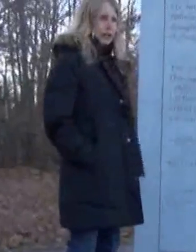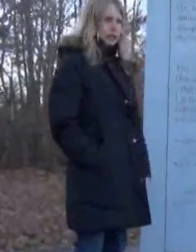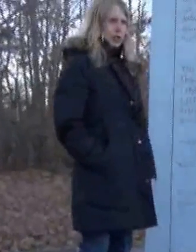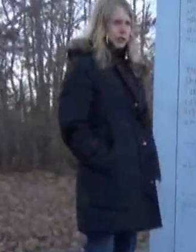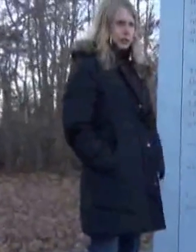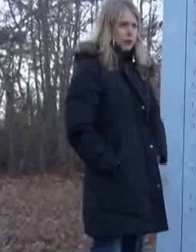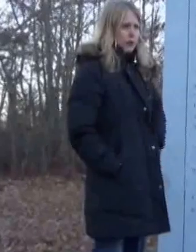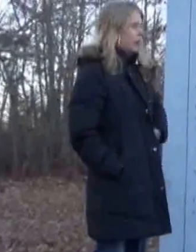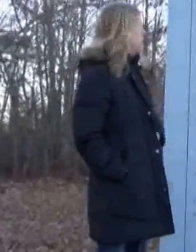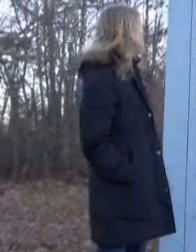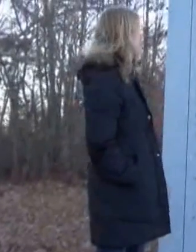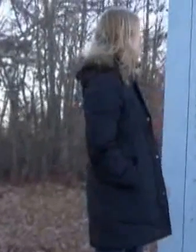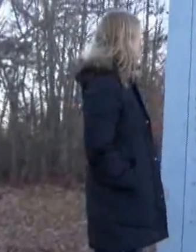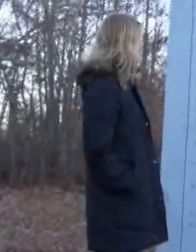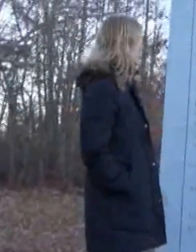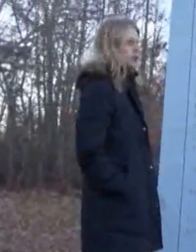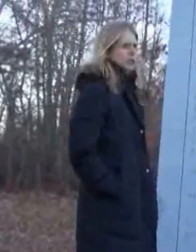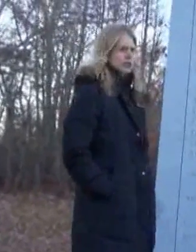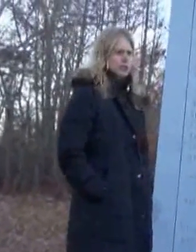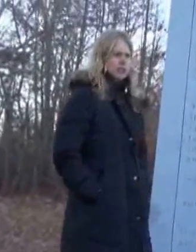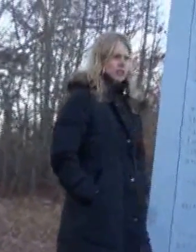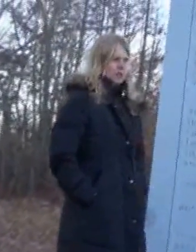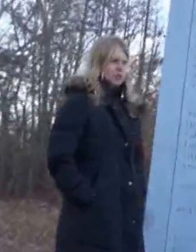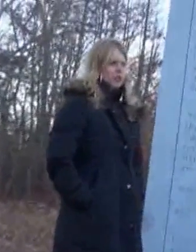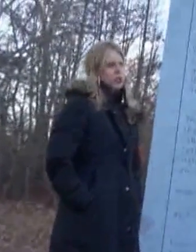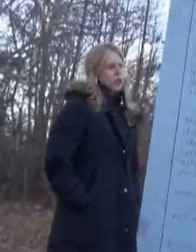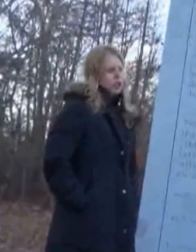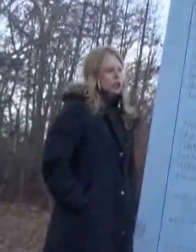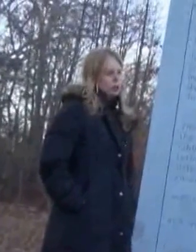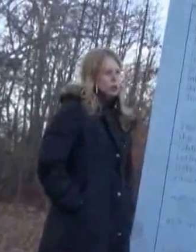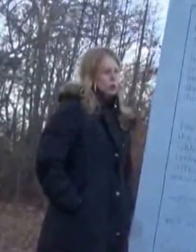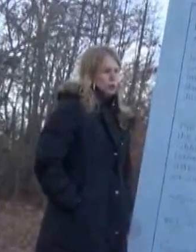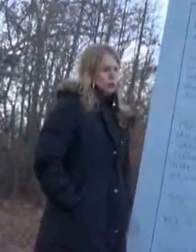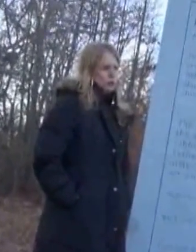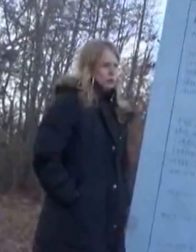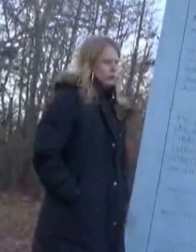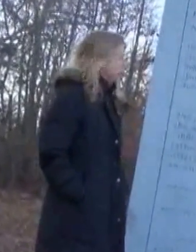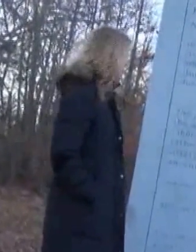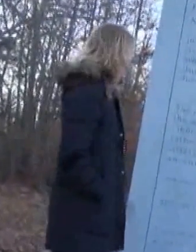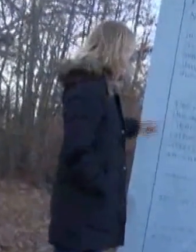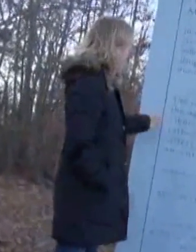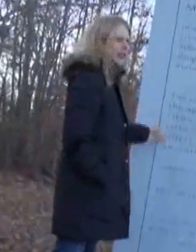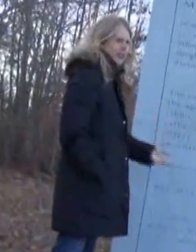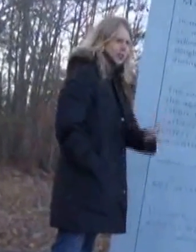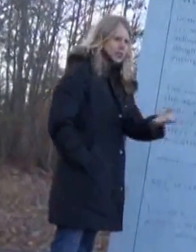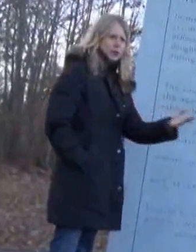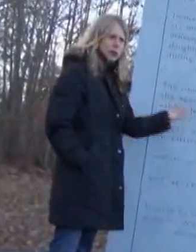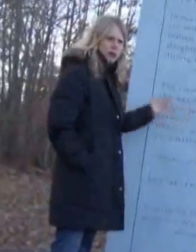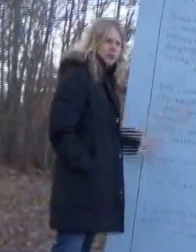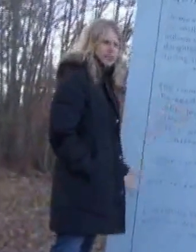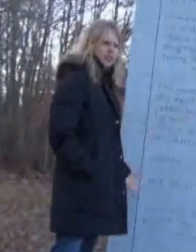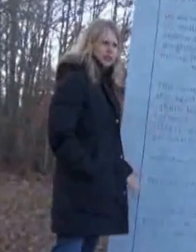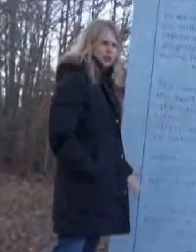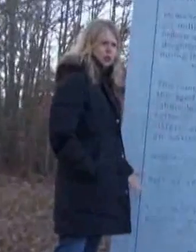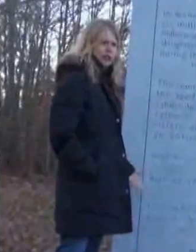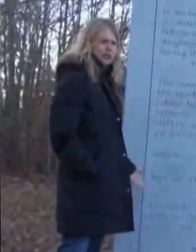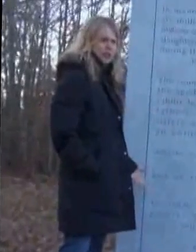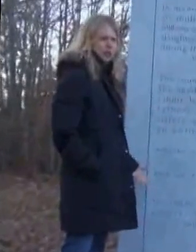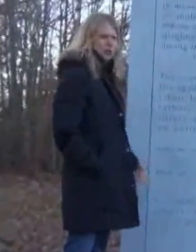like to talk to people about, because it's just such a, such an unusual event. I mean, have you ever seen anything quite so